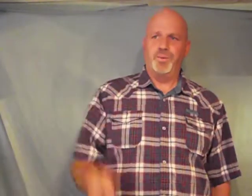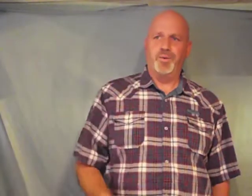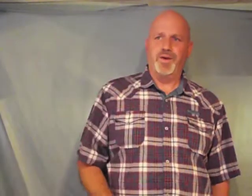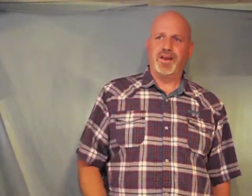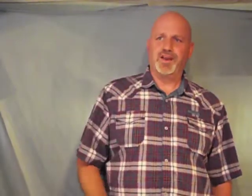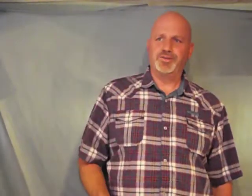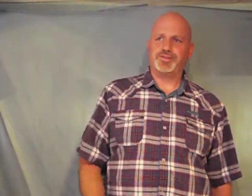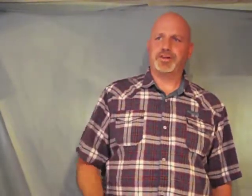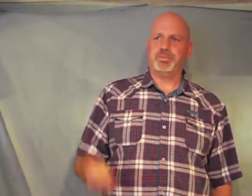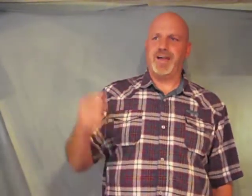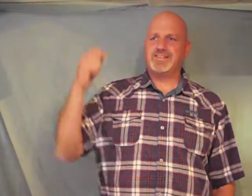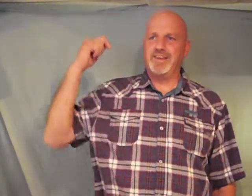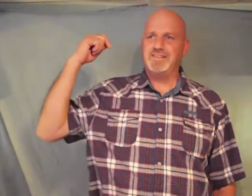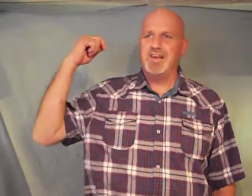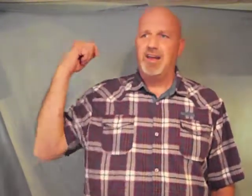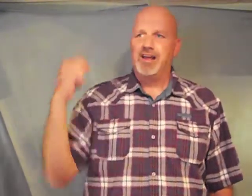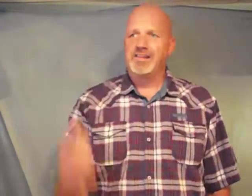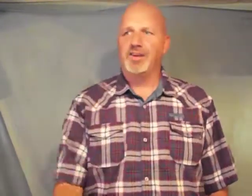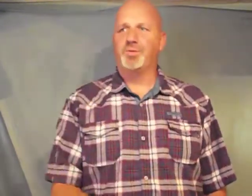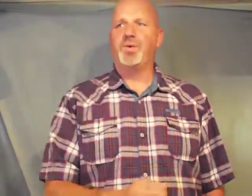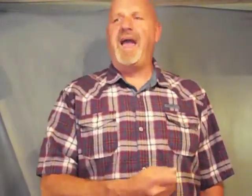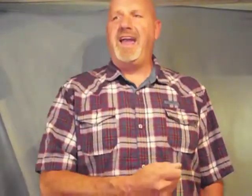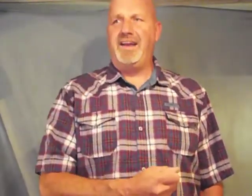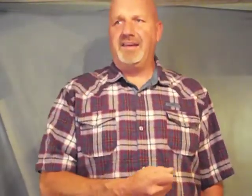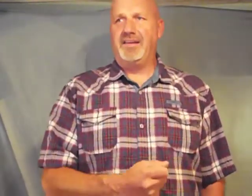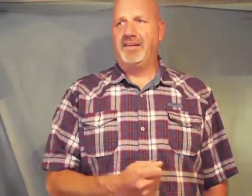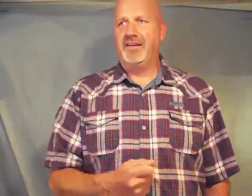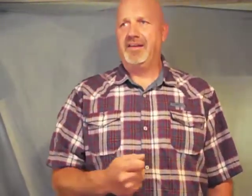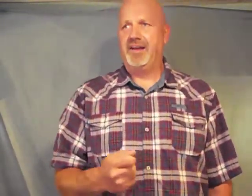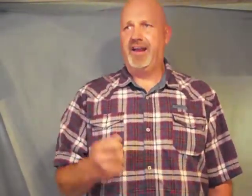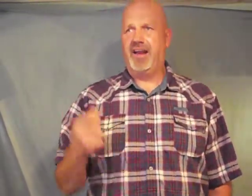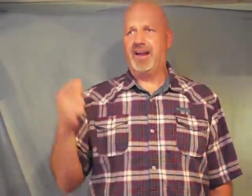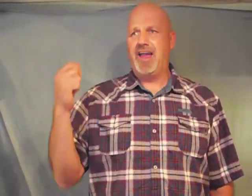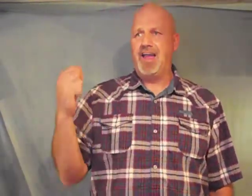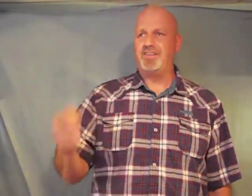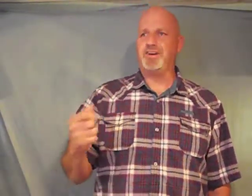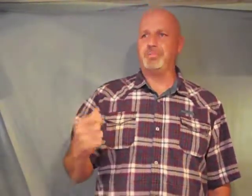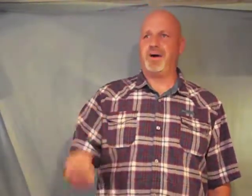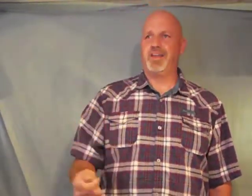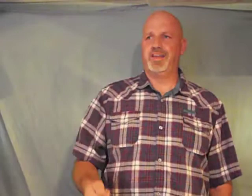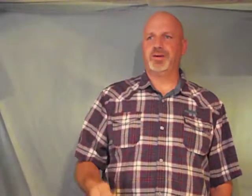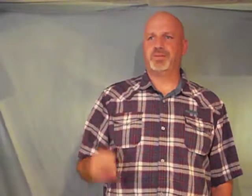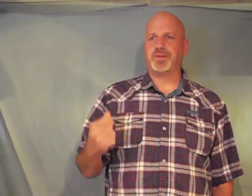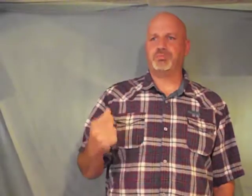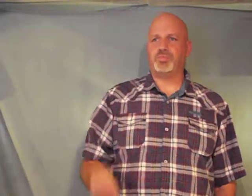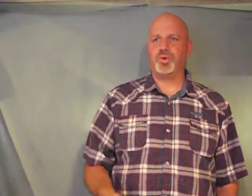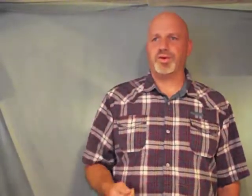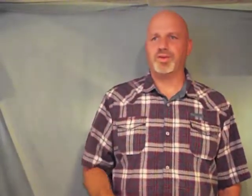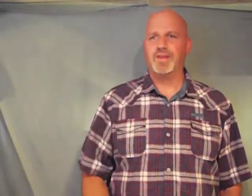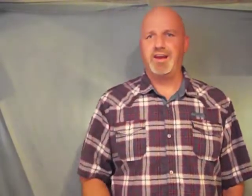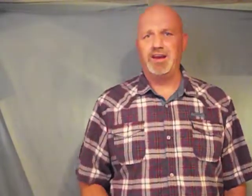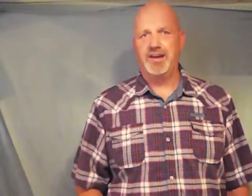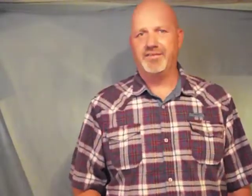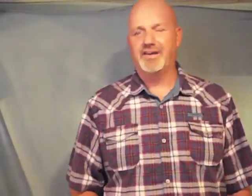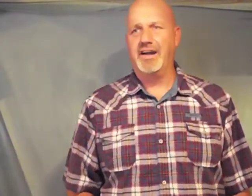when we lose the blessings to rain and heaven upon them with more than enough God